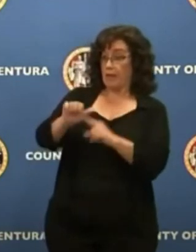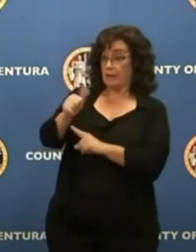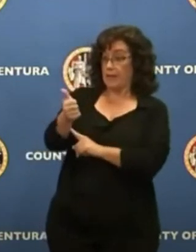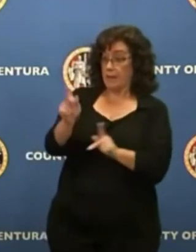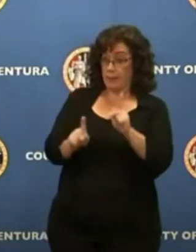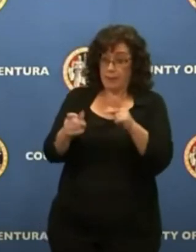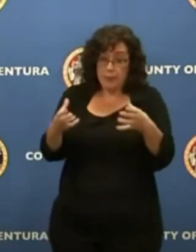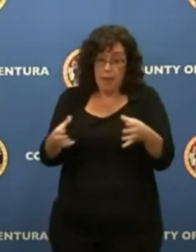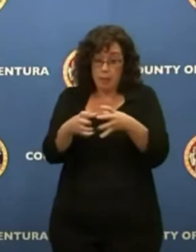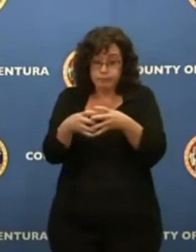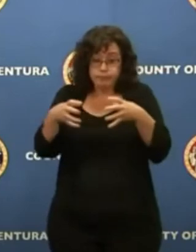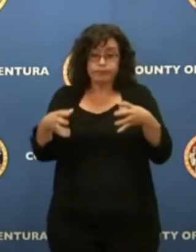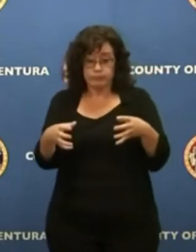for